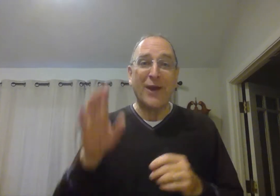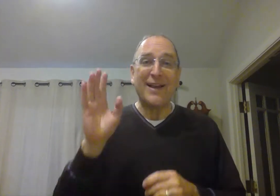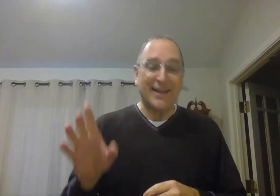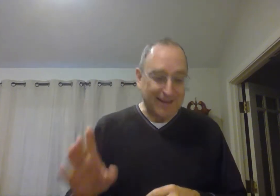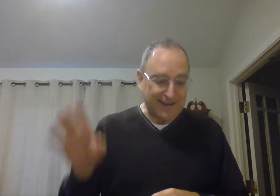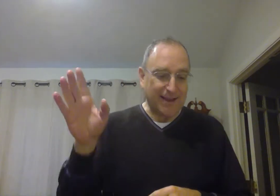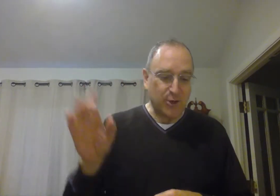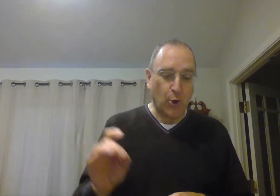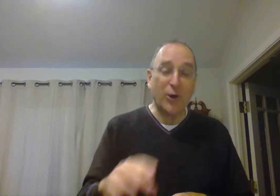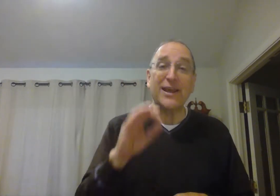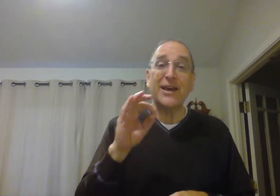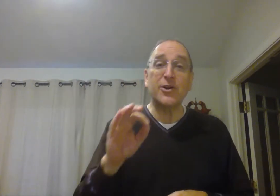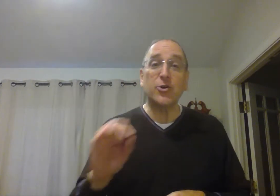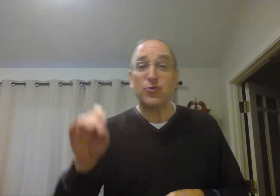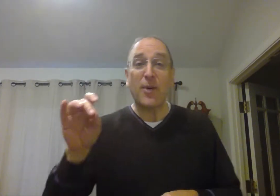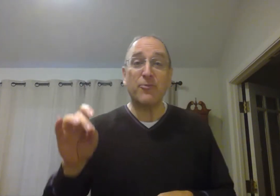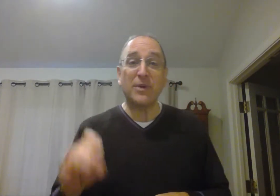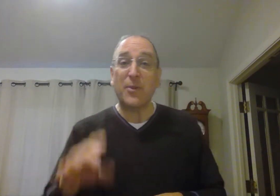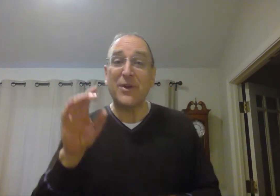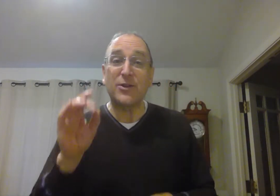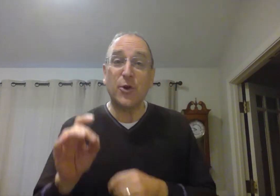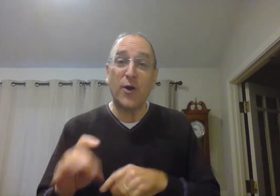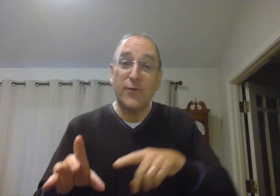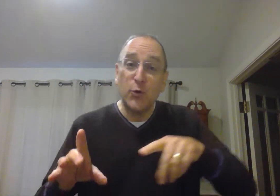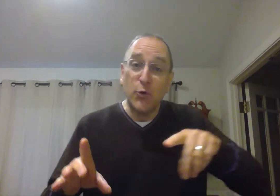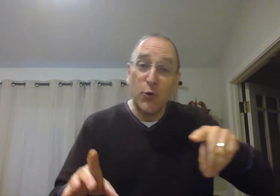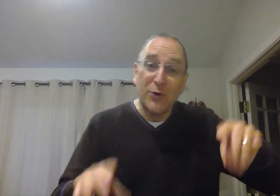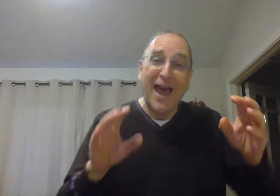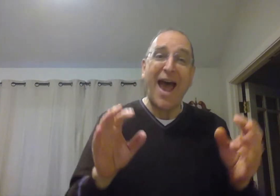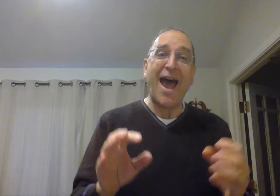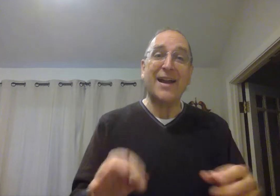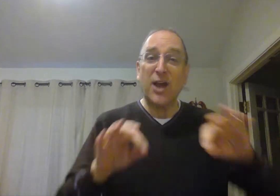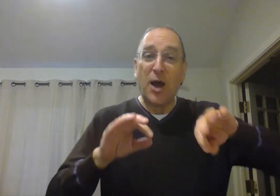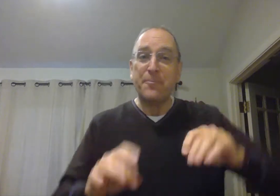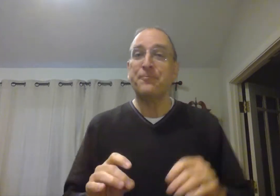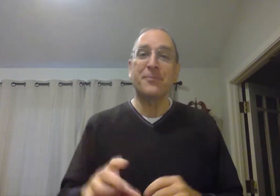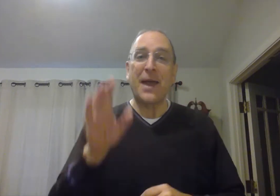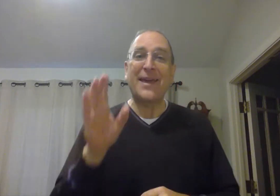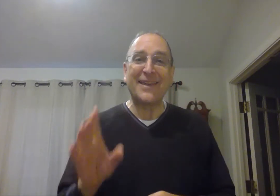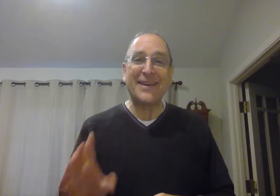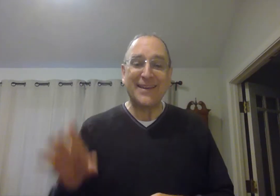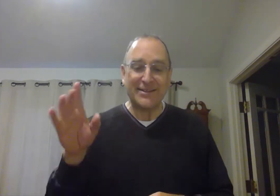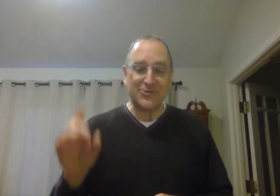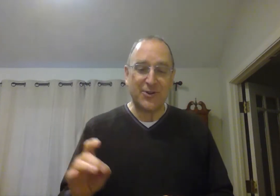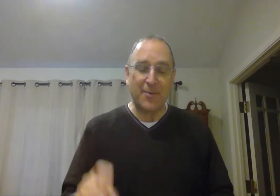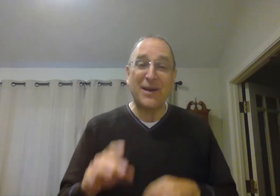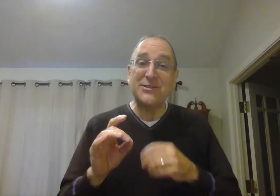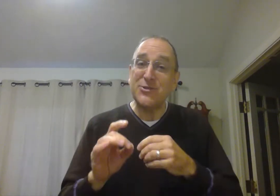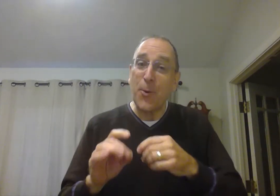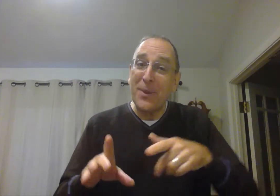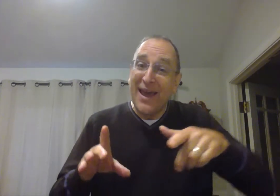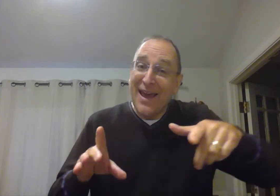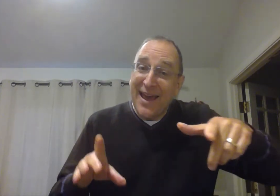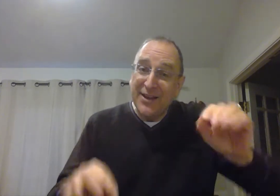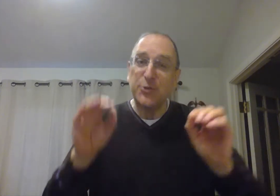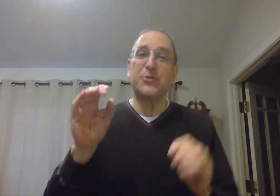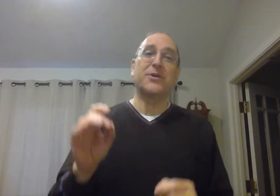Welly, take your little drum up and bring your fruit and come. May the instruments you play make